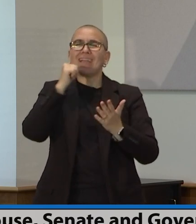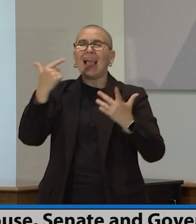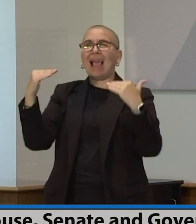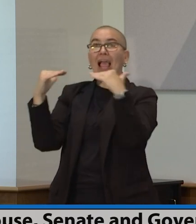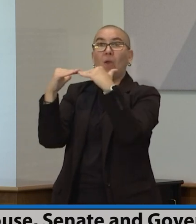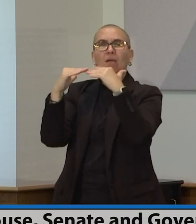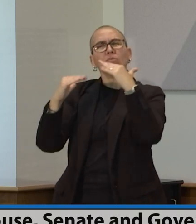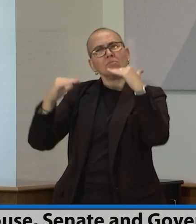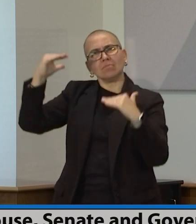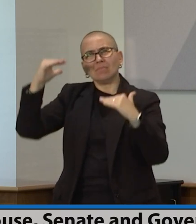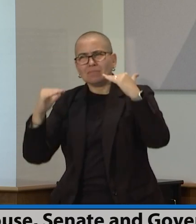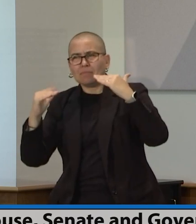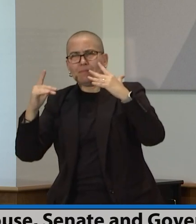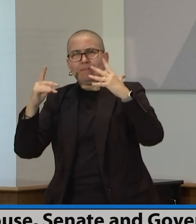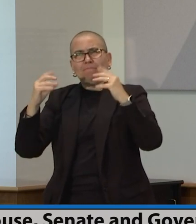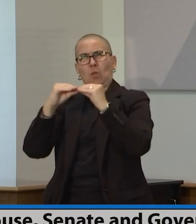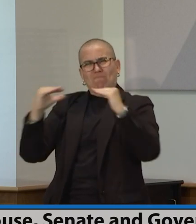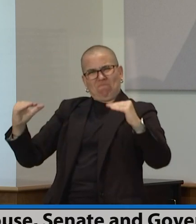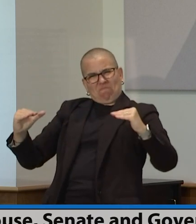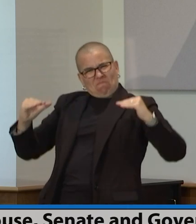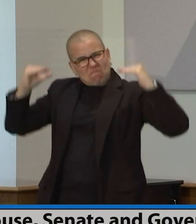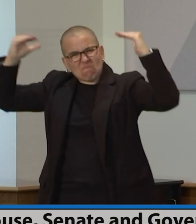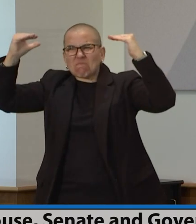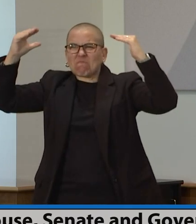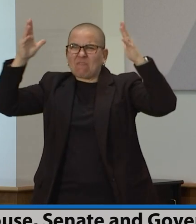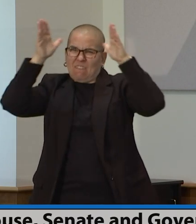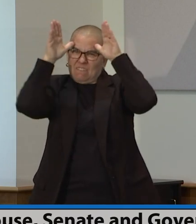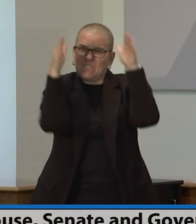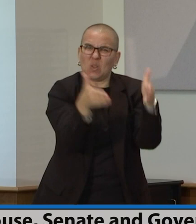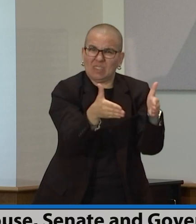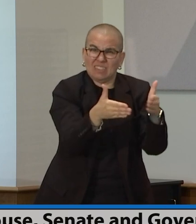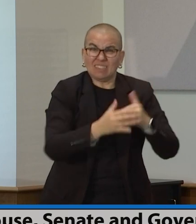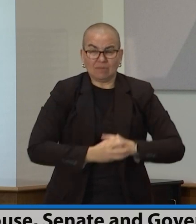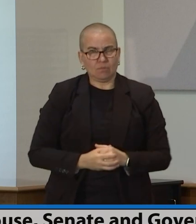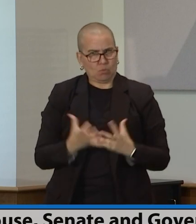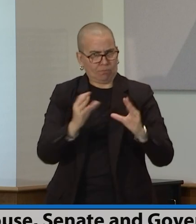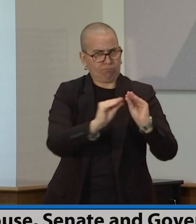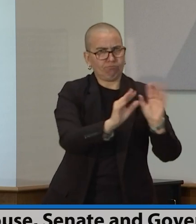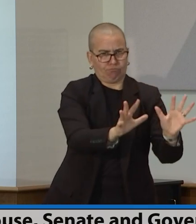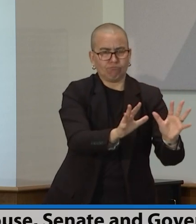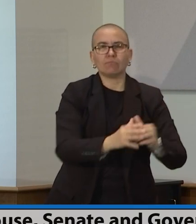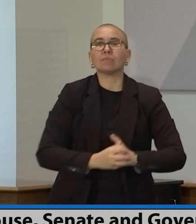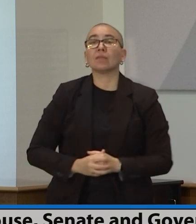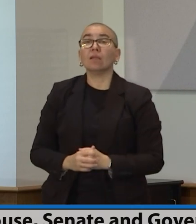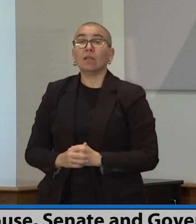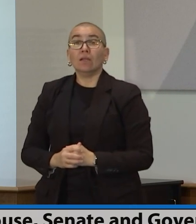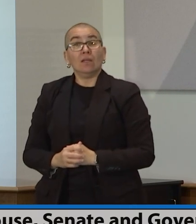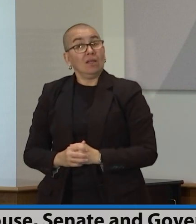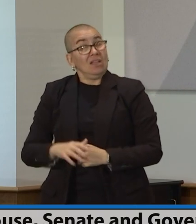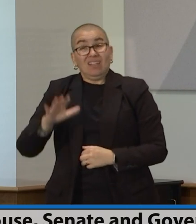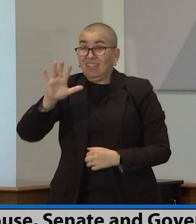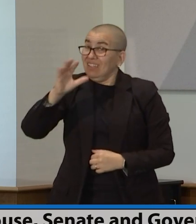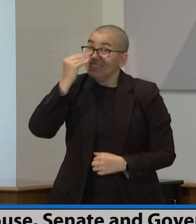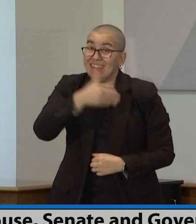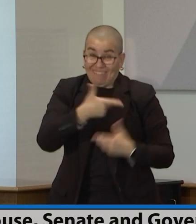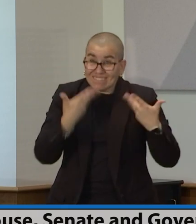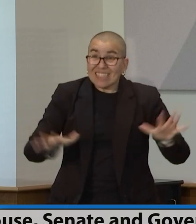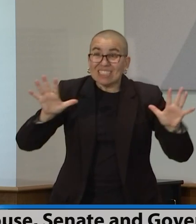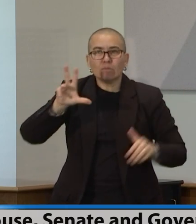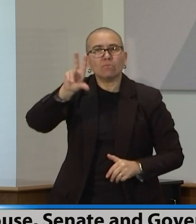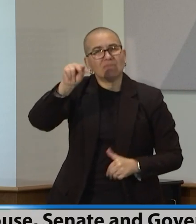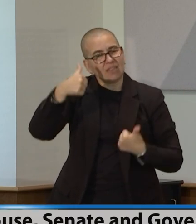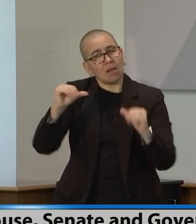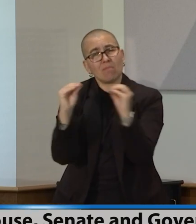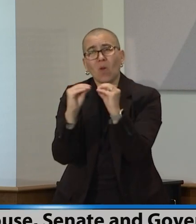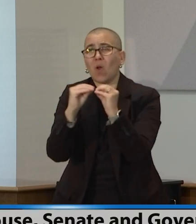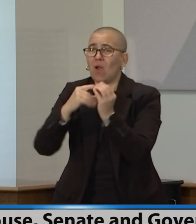And to be clear, as is often the case, there is more work to do. Our work